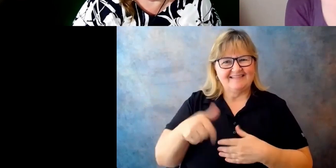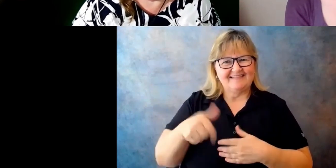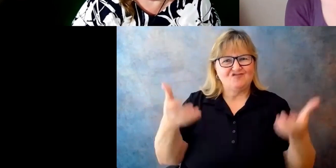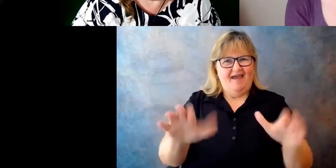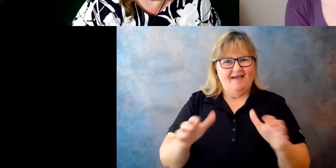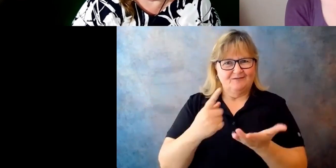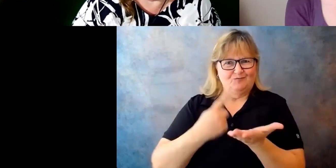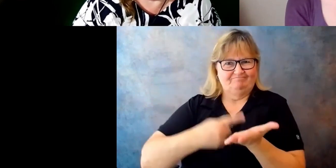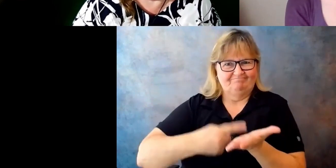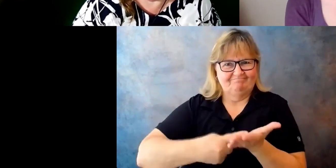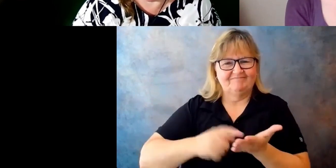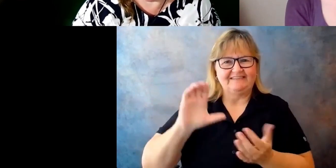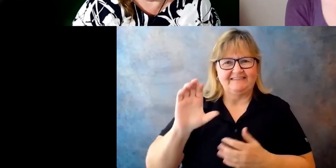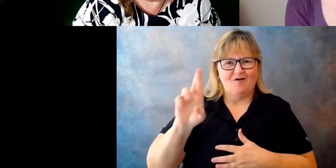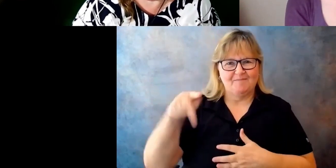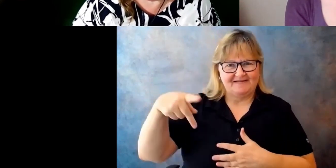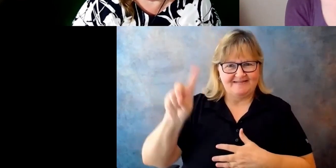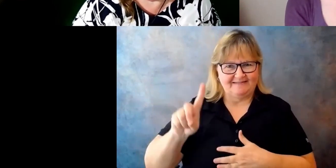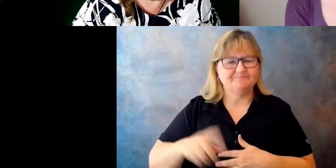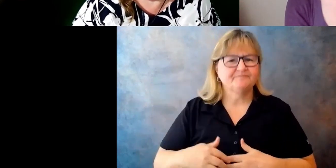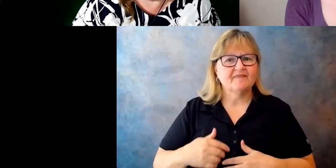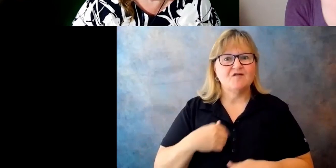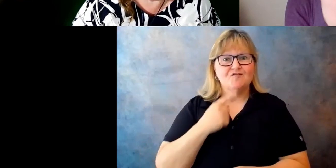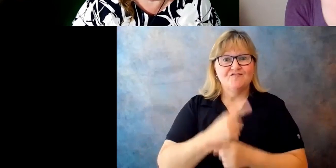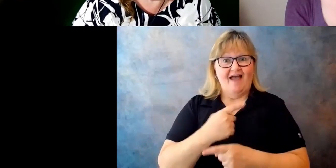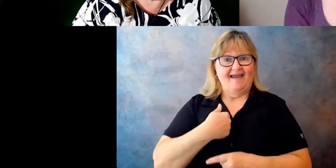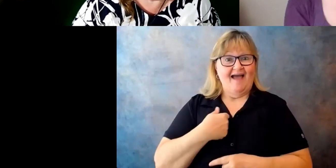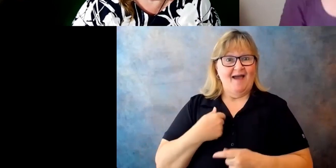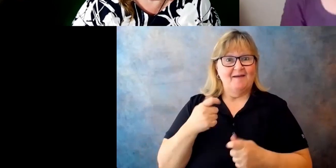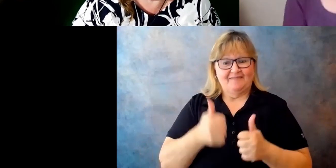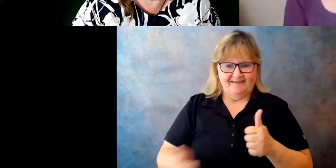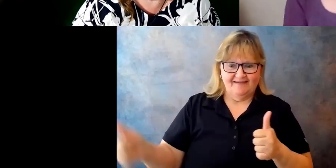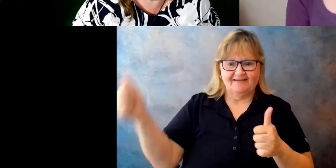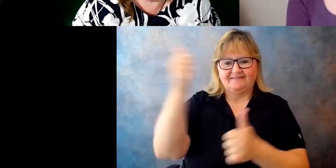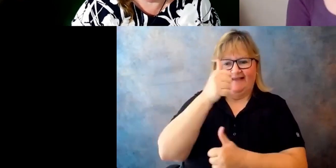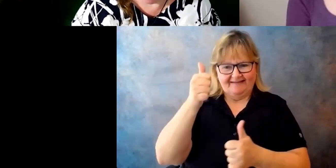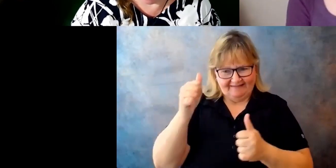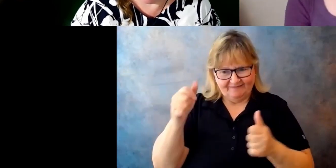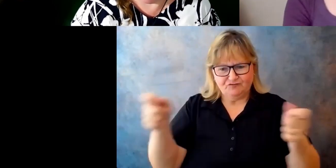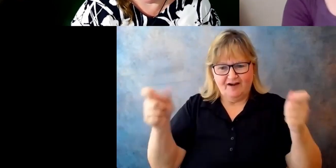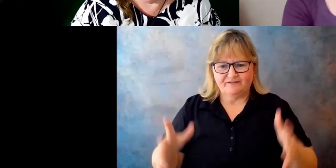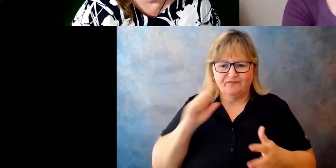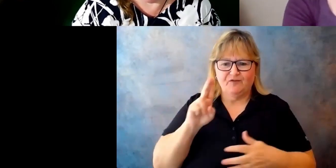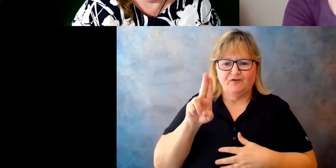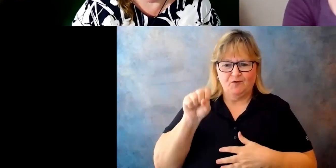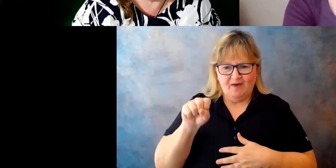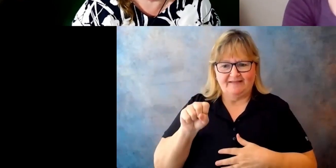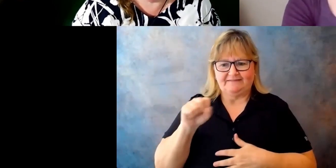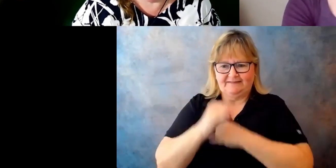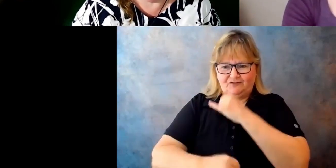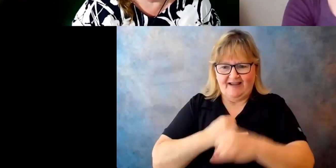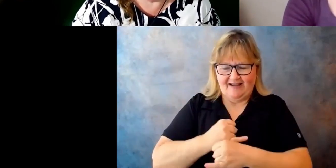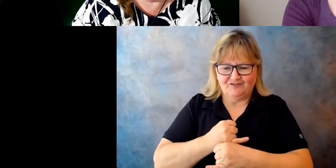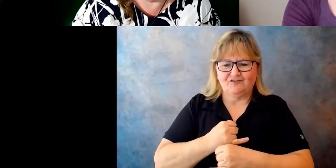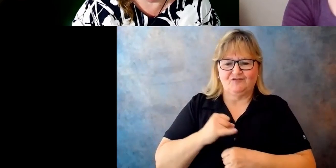Everyone, I am the Executive Director for the U.S. International Council on Disabilities. We refer to it as